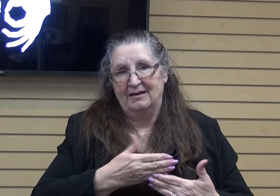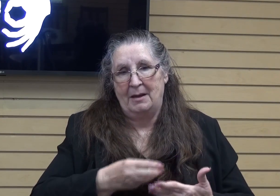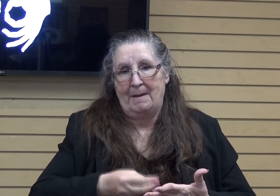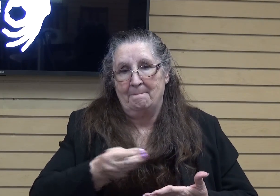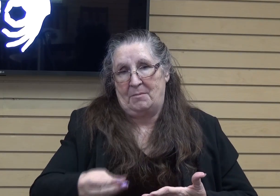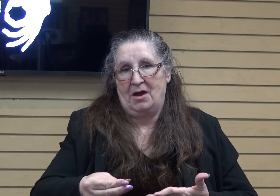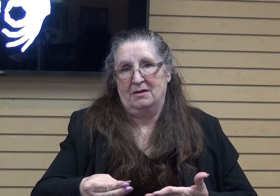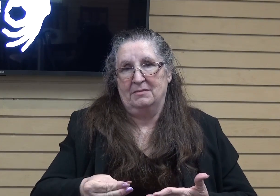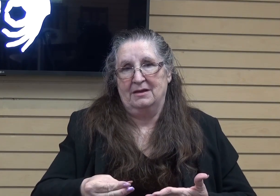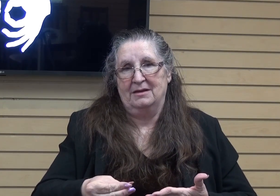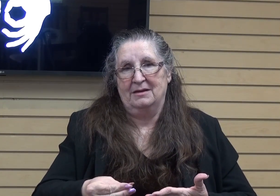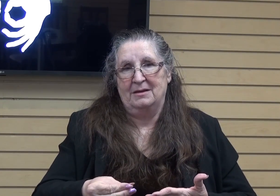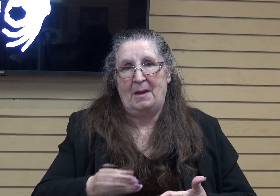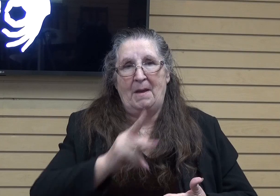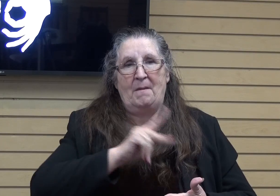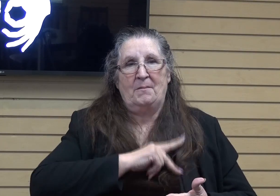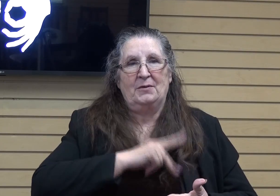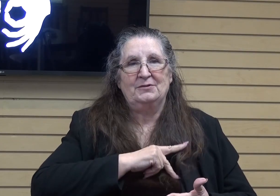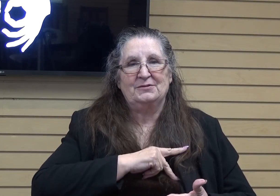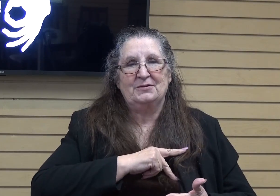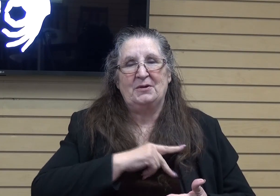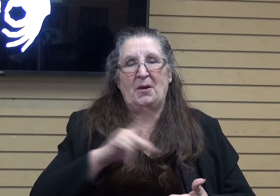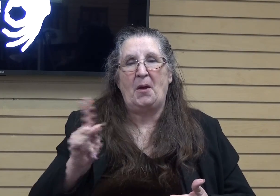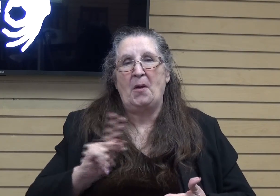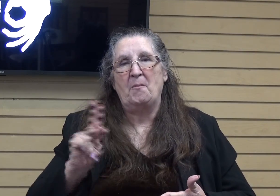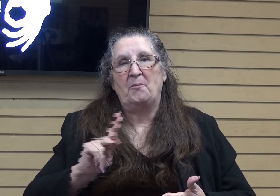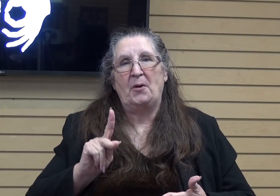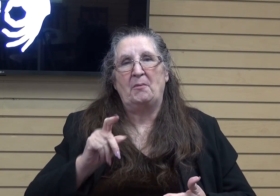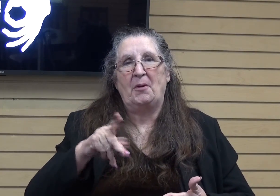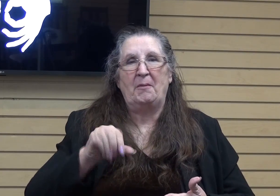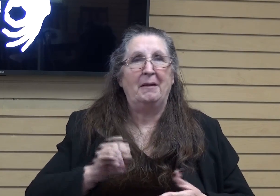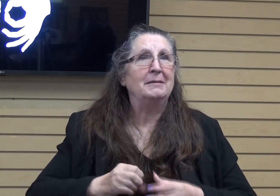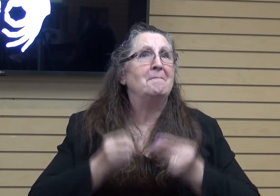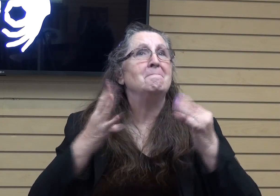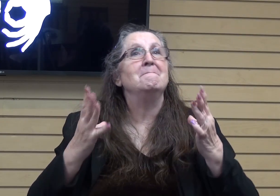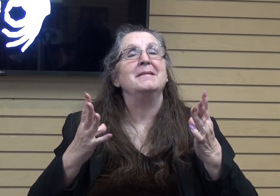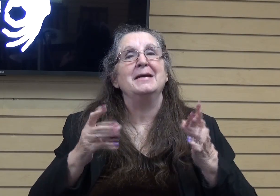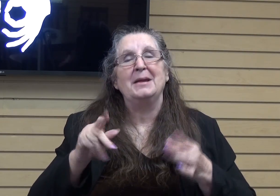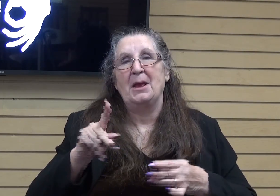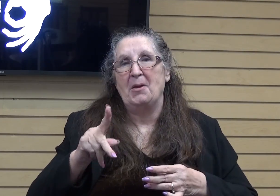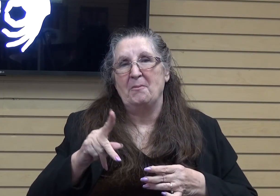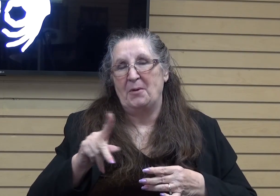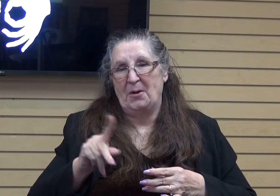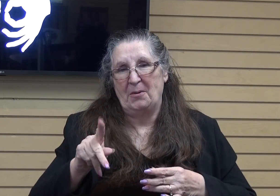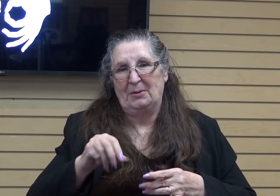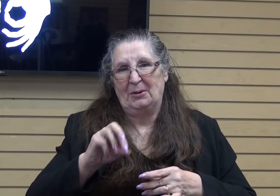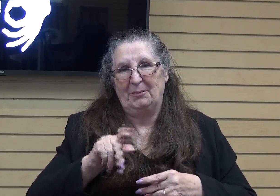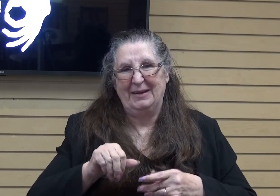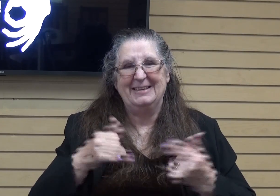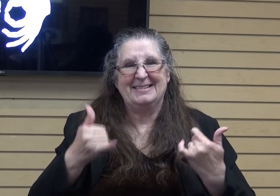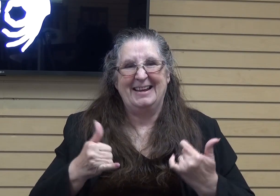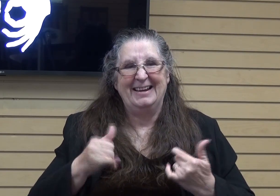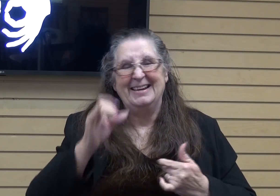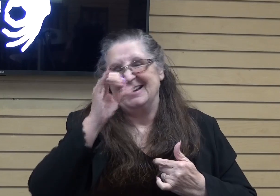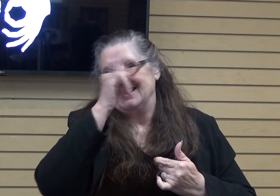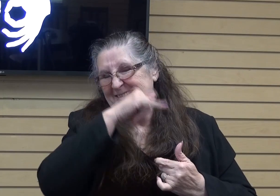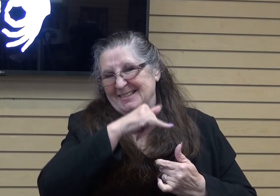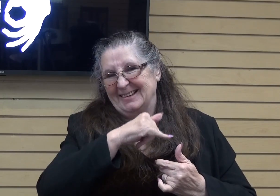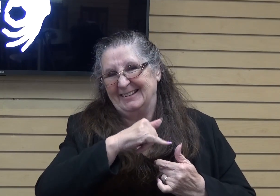a personal purple pin. So, I have now so many purple pins and all of them, it's as silly as it is. There's just